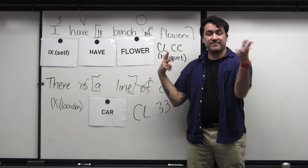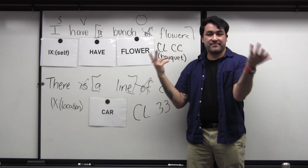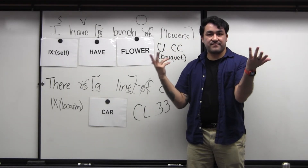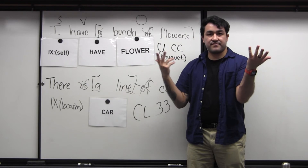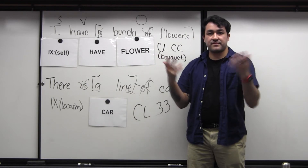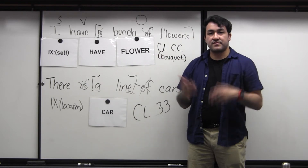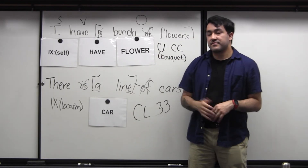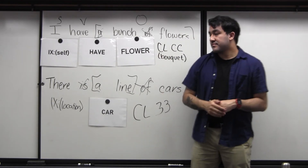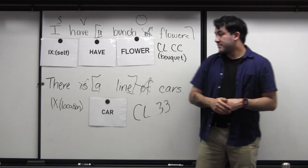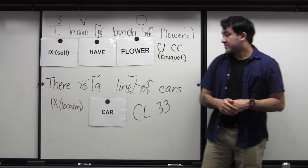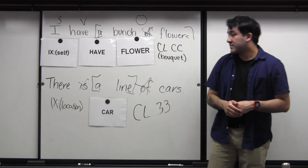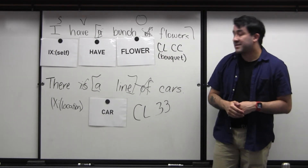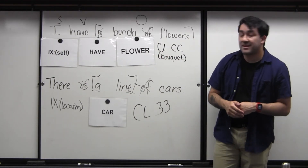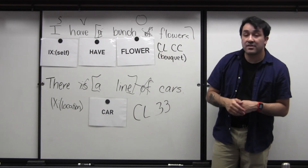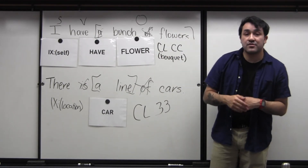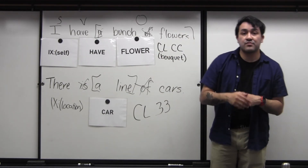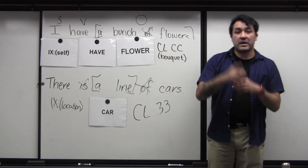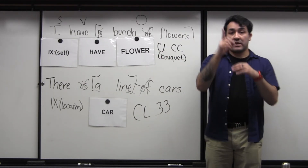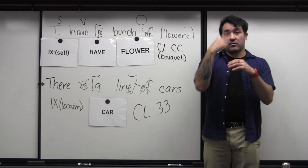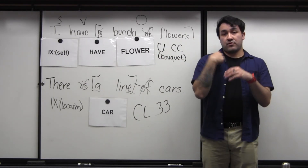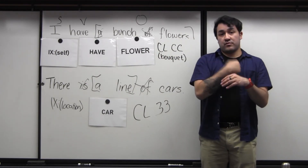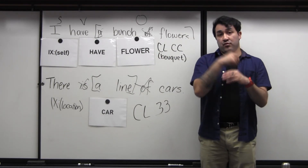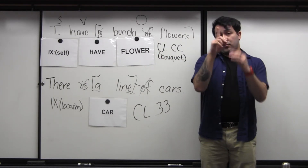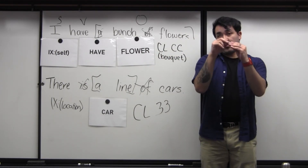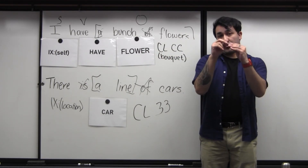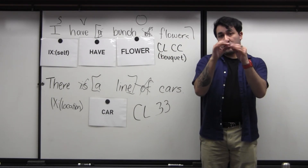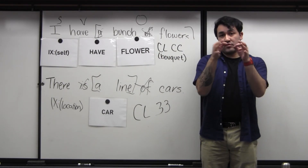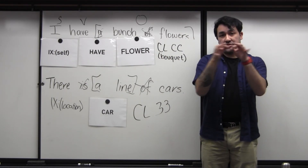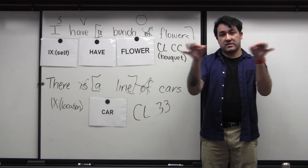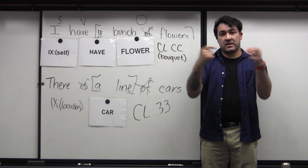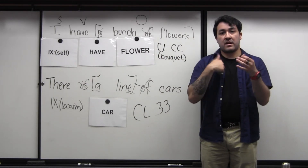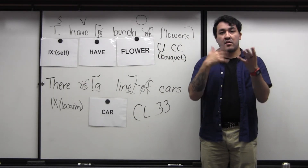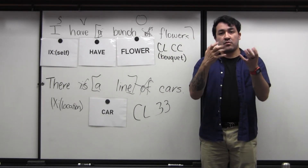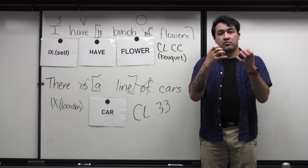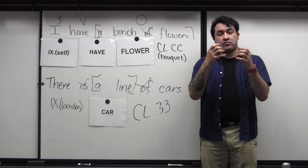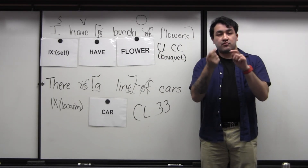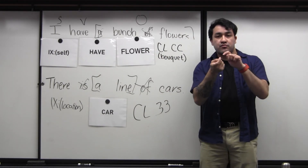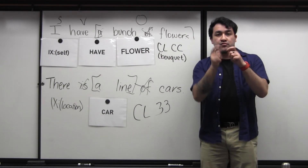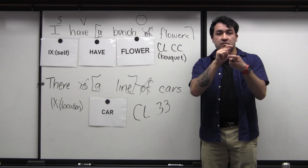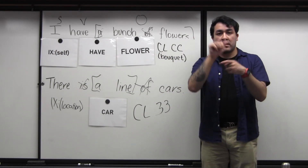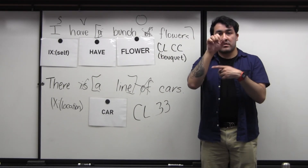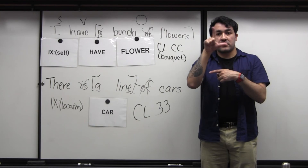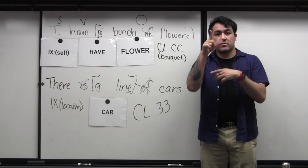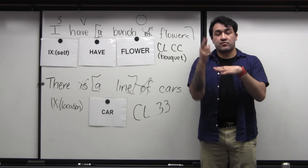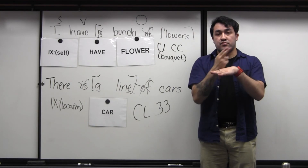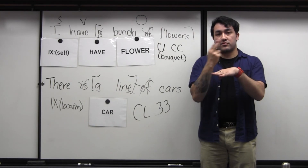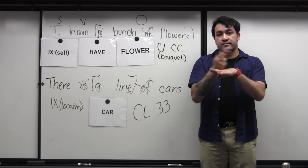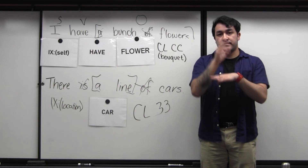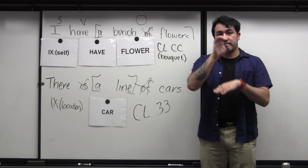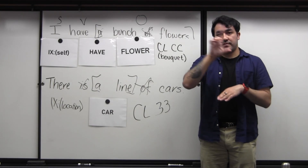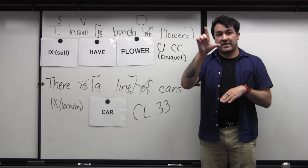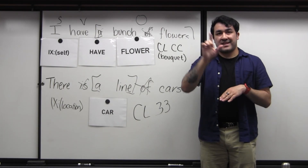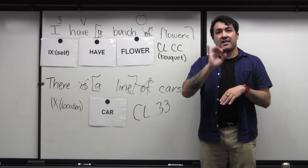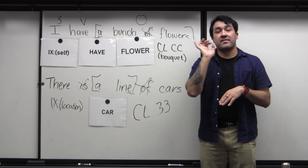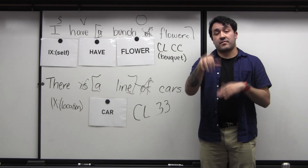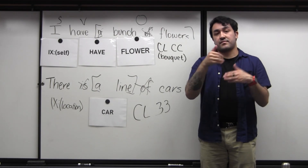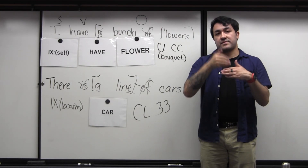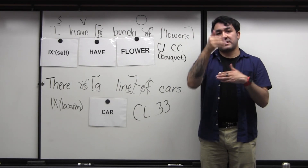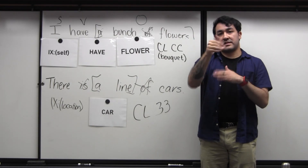we use those two classifier threes to show the line itself. So I just have one more sentence for us to go over. And it's a different type of classifier